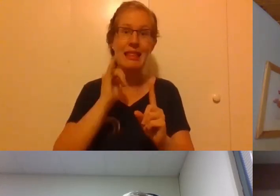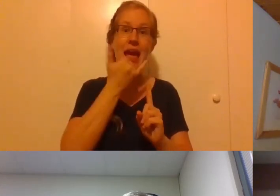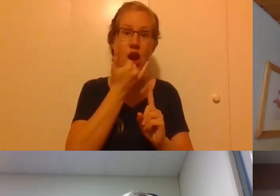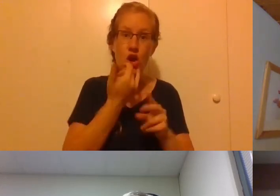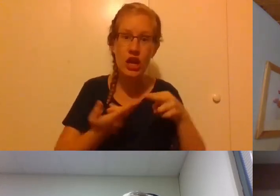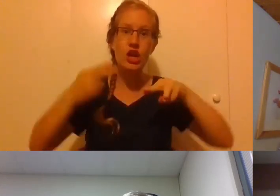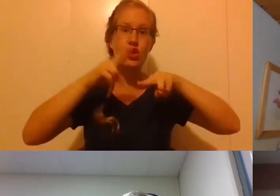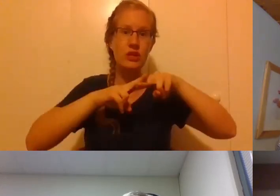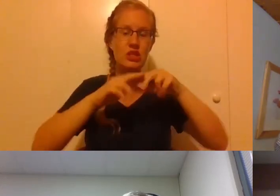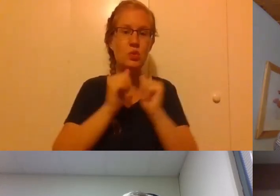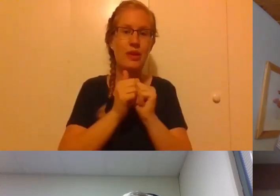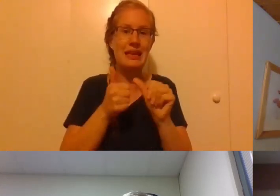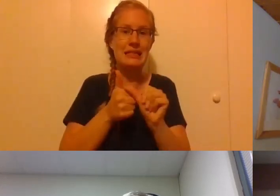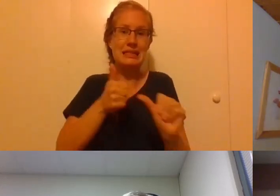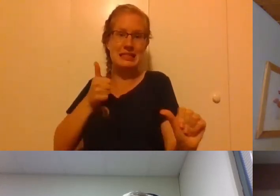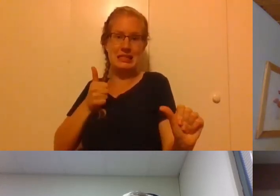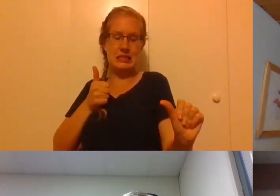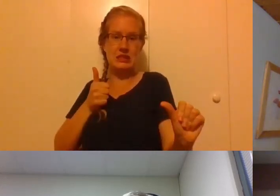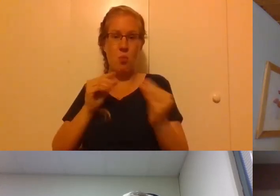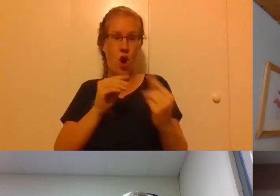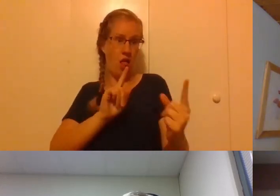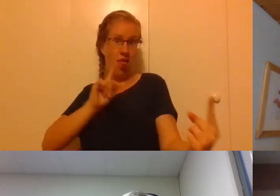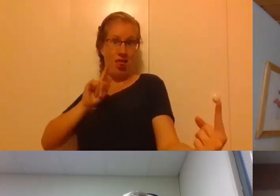increases with distance.